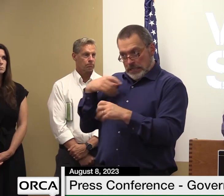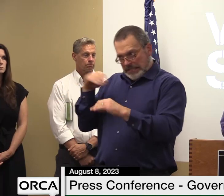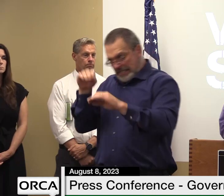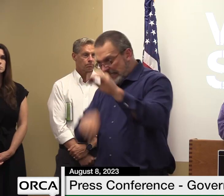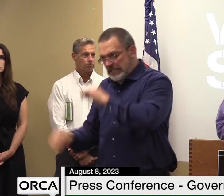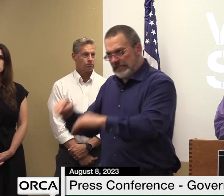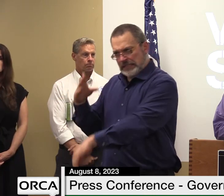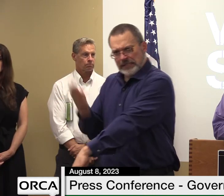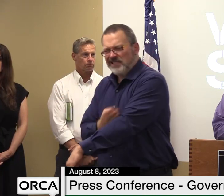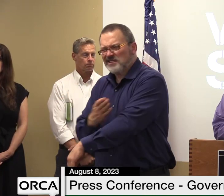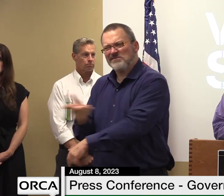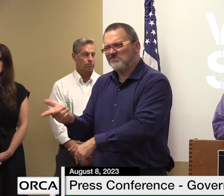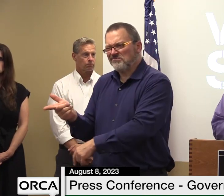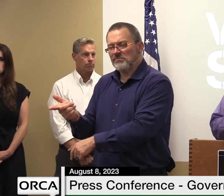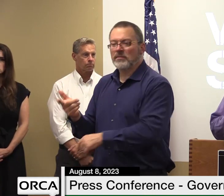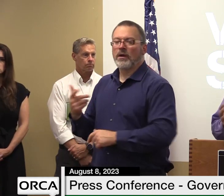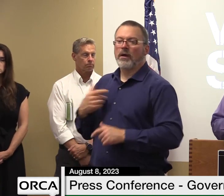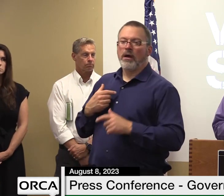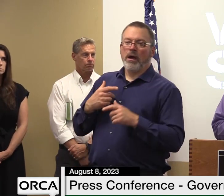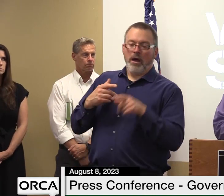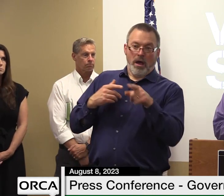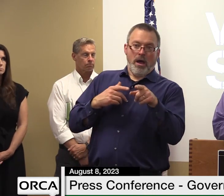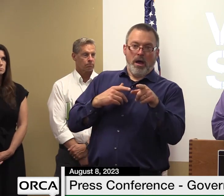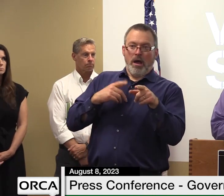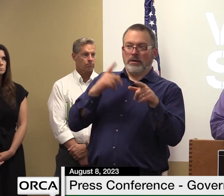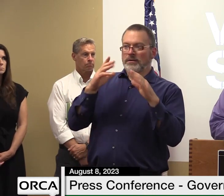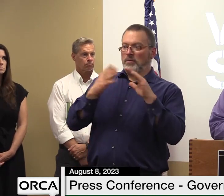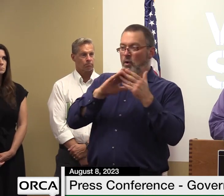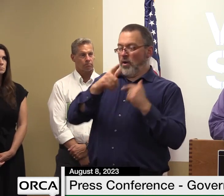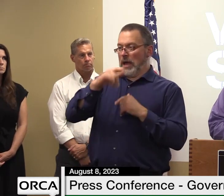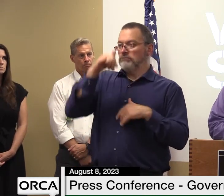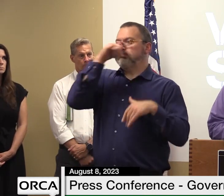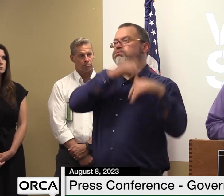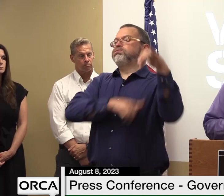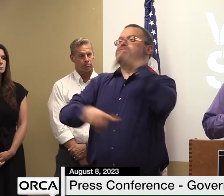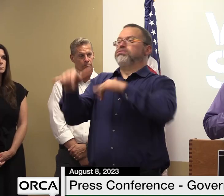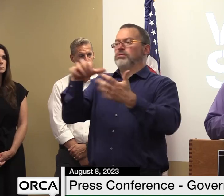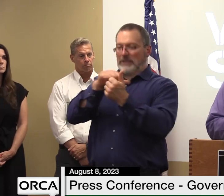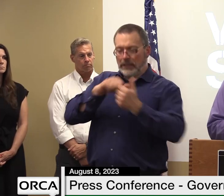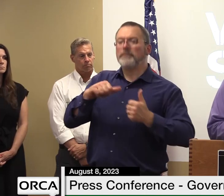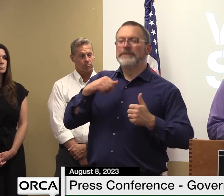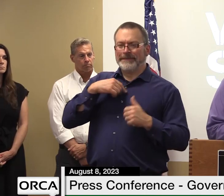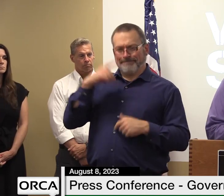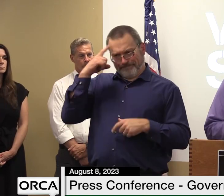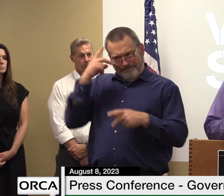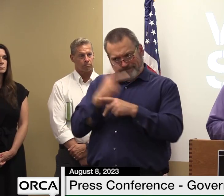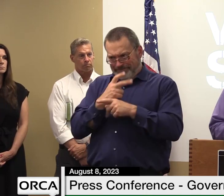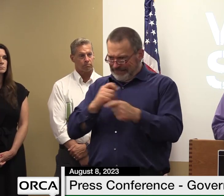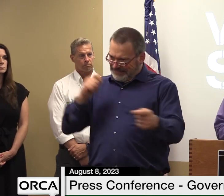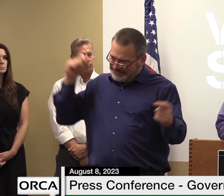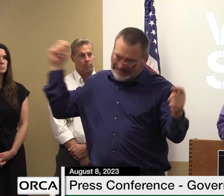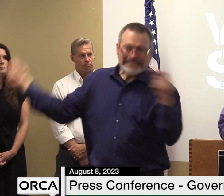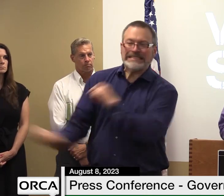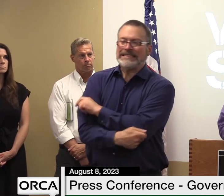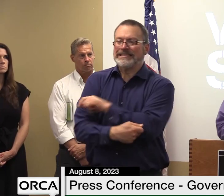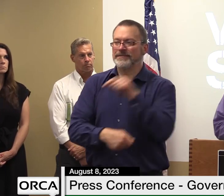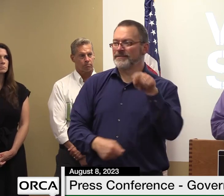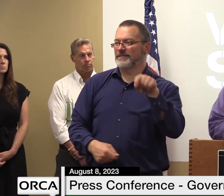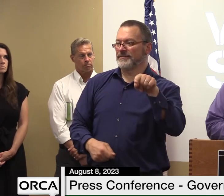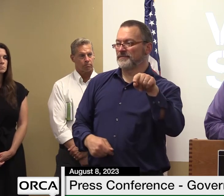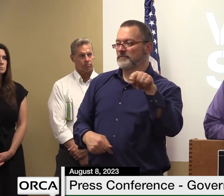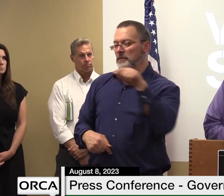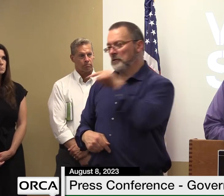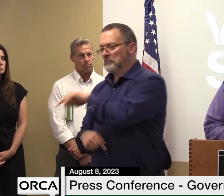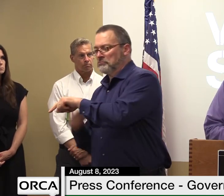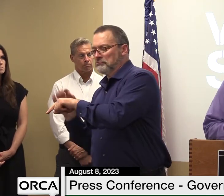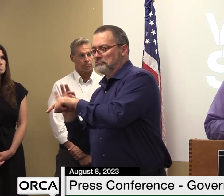communities might be on the other end of the spectrum where they're going to need to transform quite a bit and i think we we reached a very good understanding